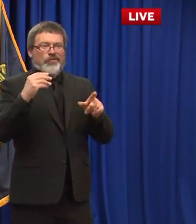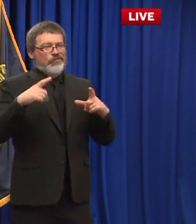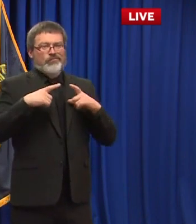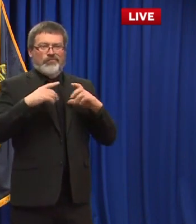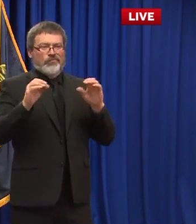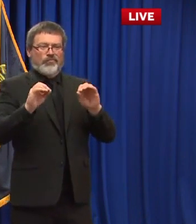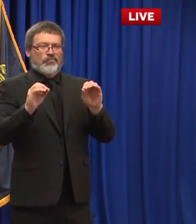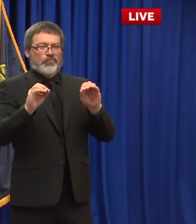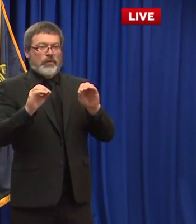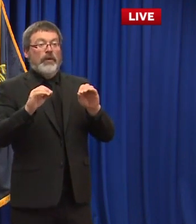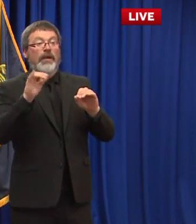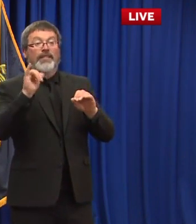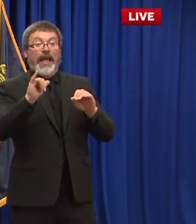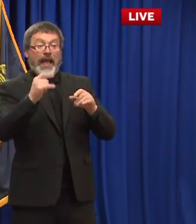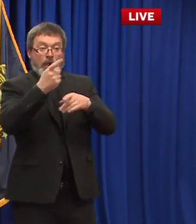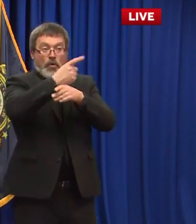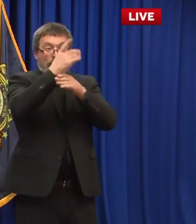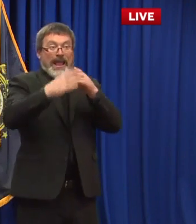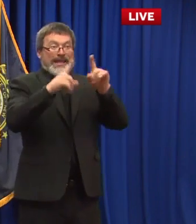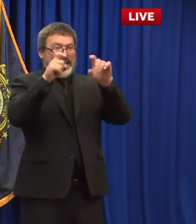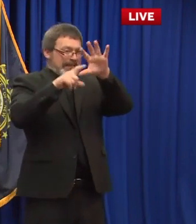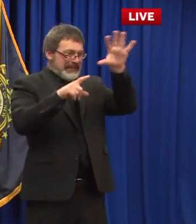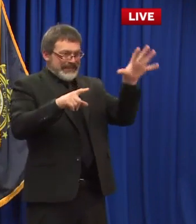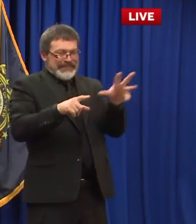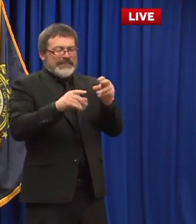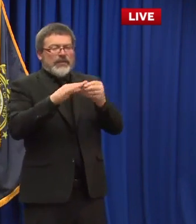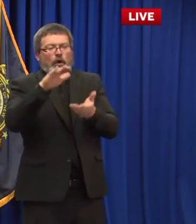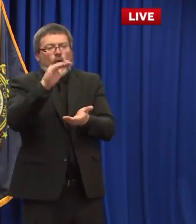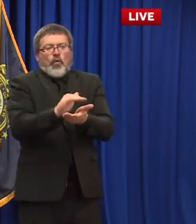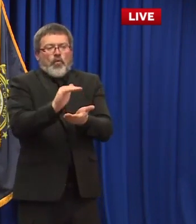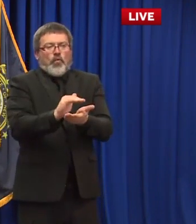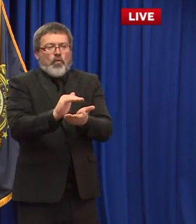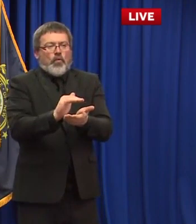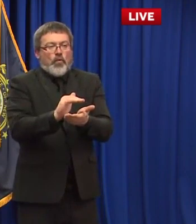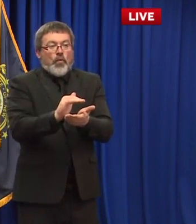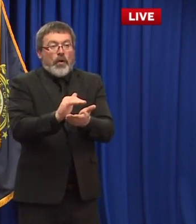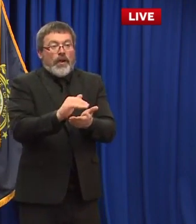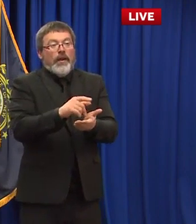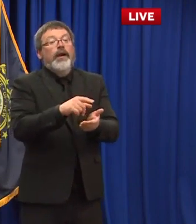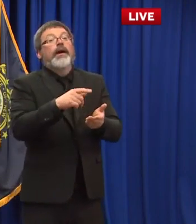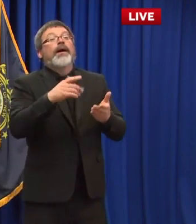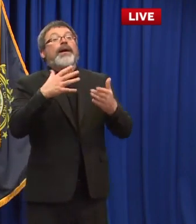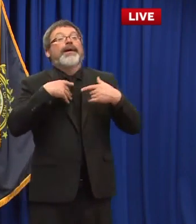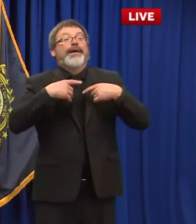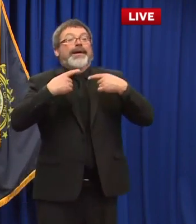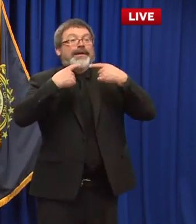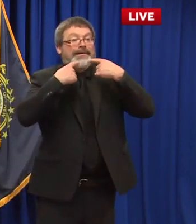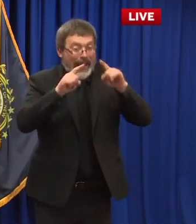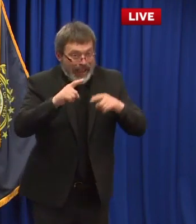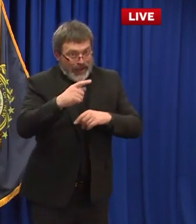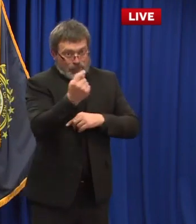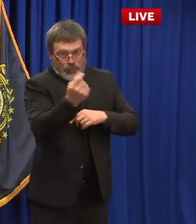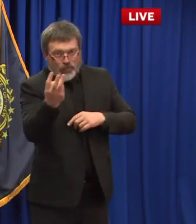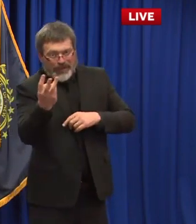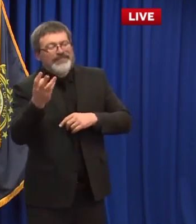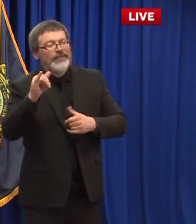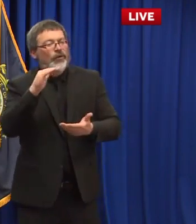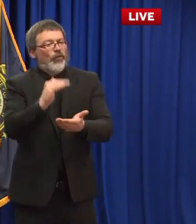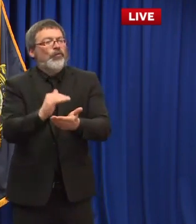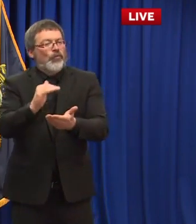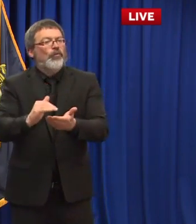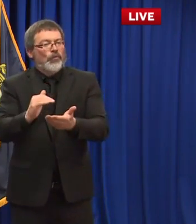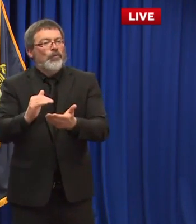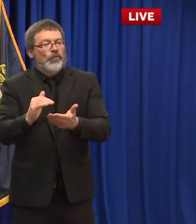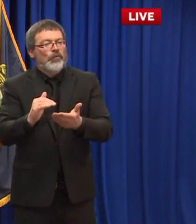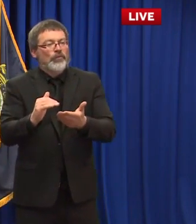and so you'll see a couple days that you have low tests the other thing that happens sometimes our system went down one day that that that'll bring